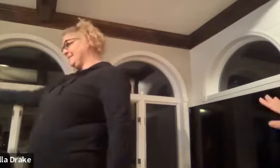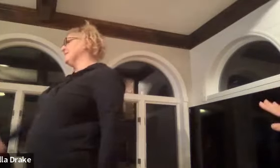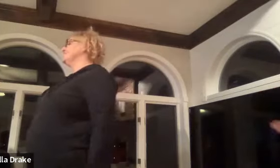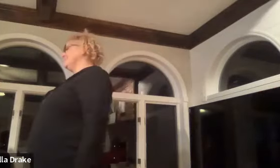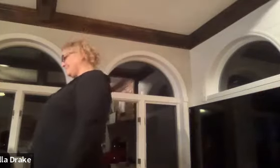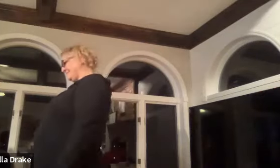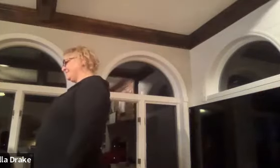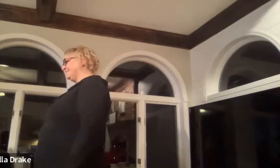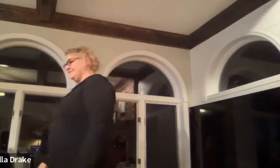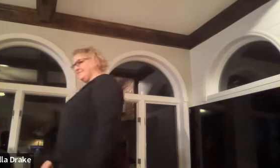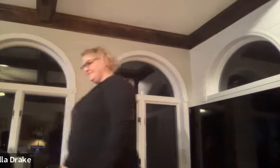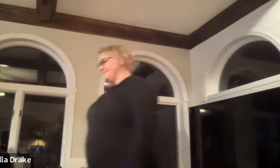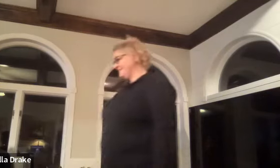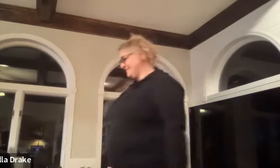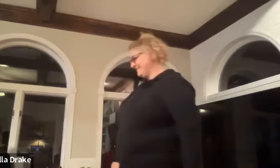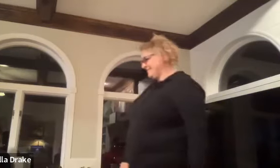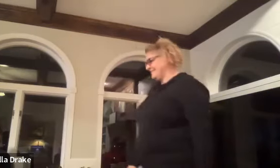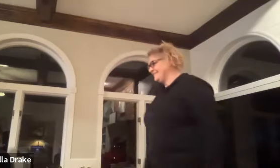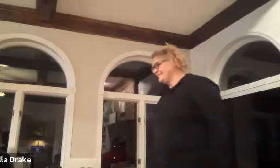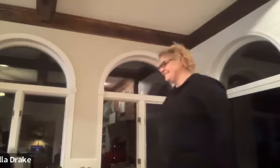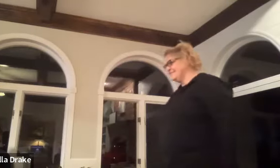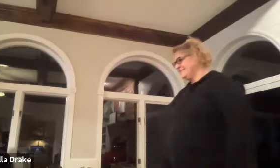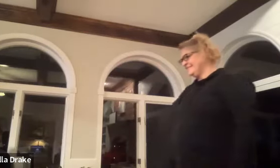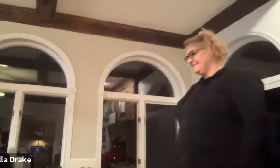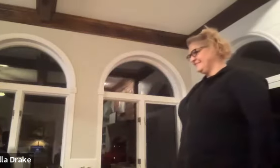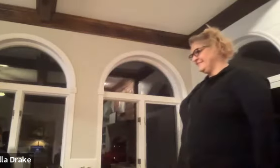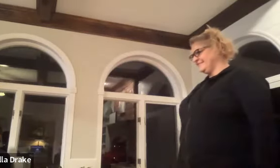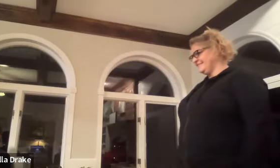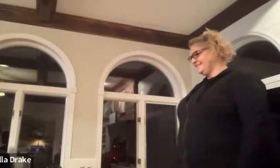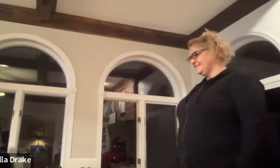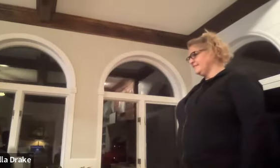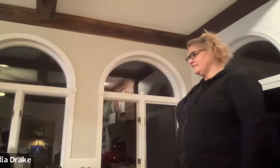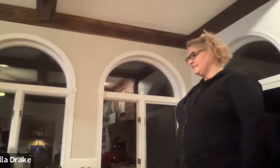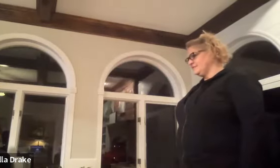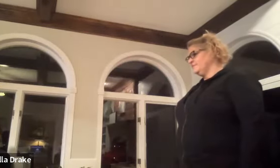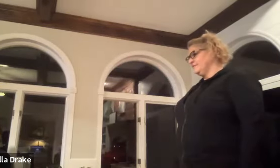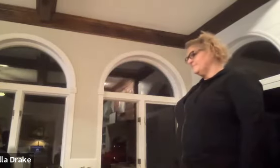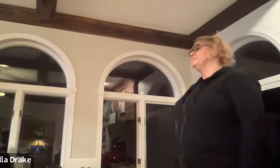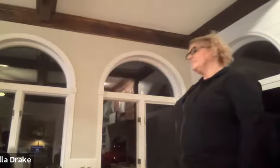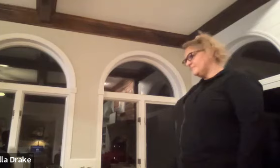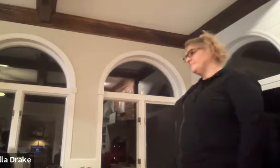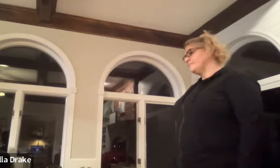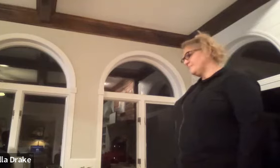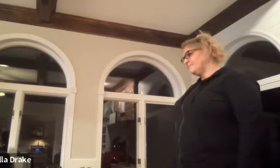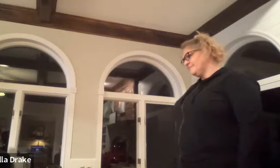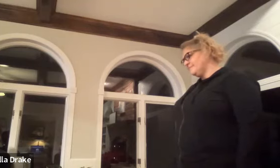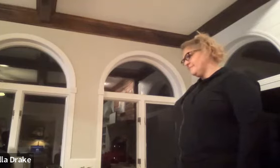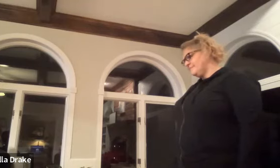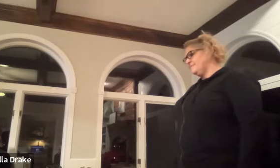yes people have to do that don't have to do that when they're hearing and they